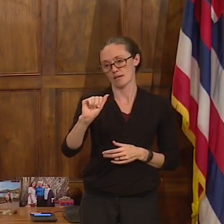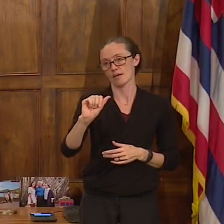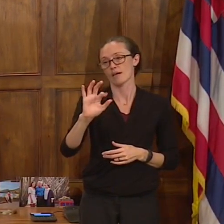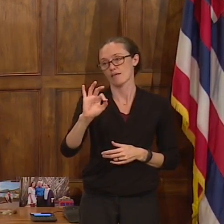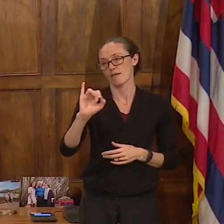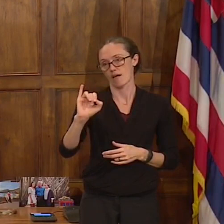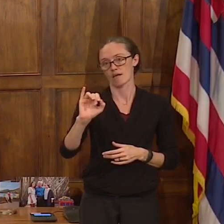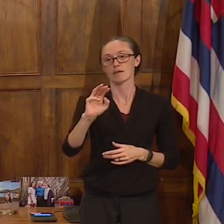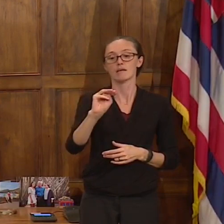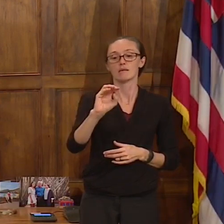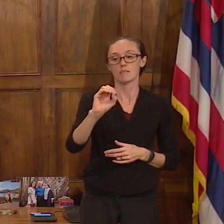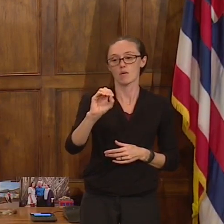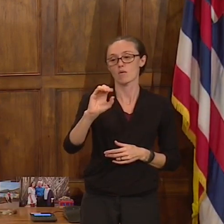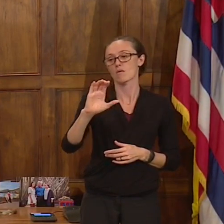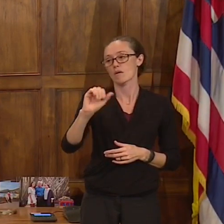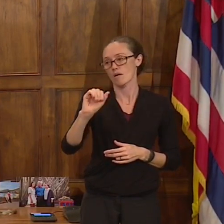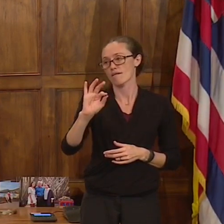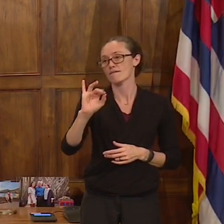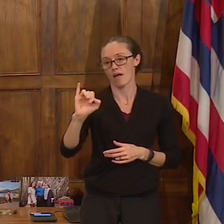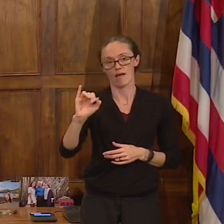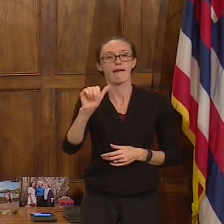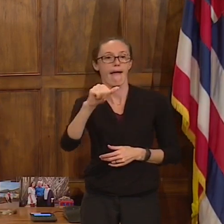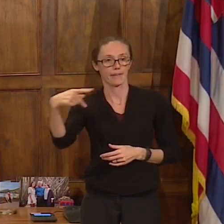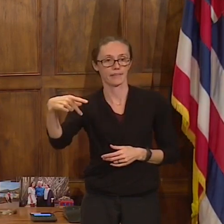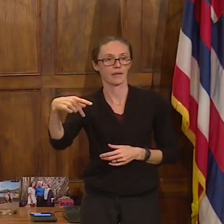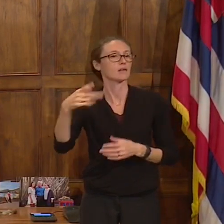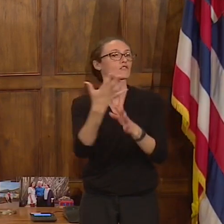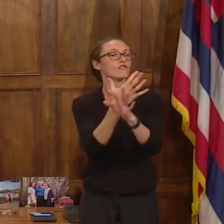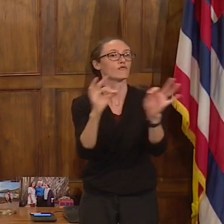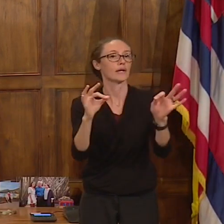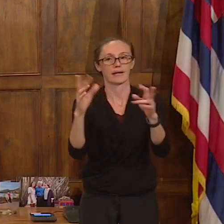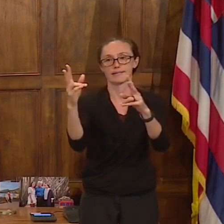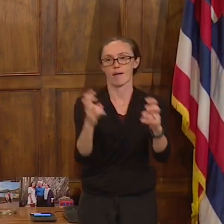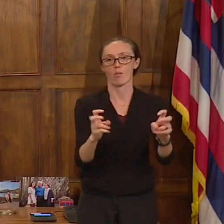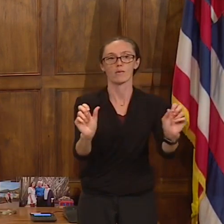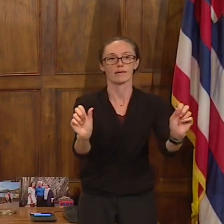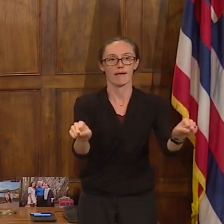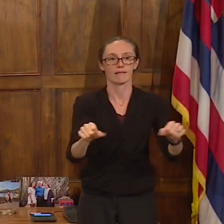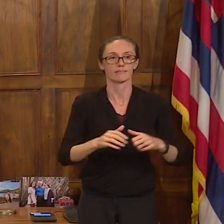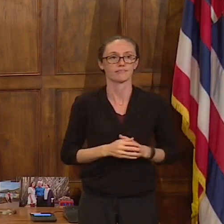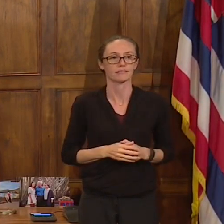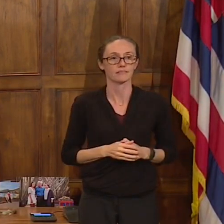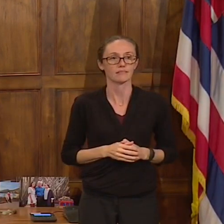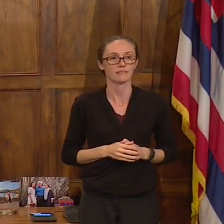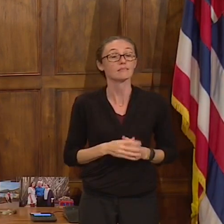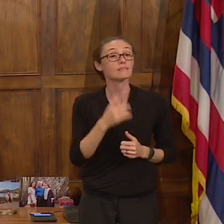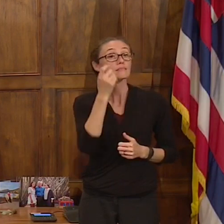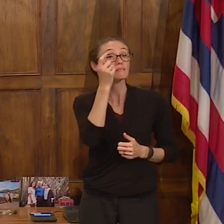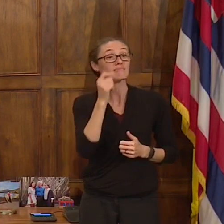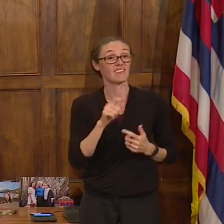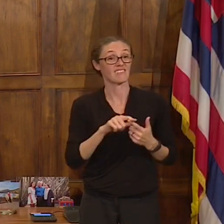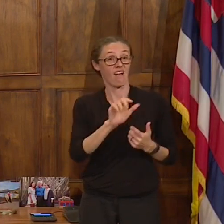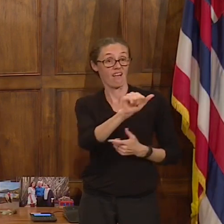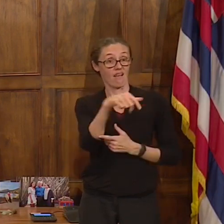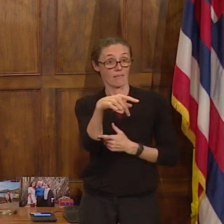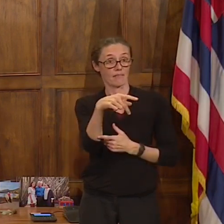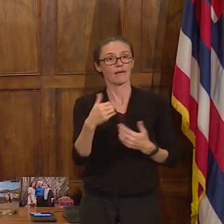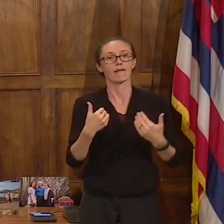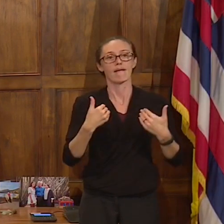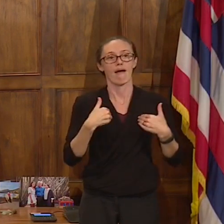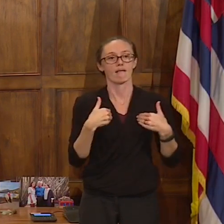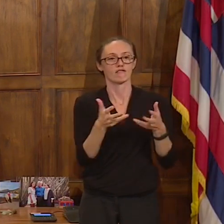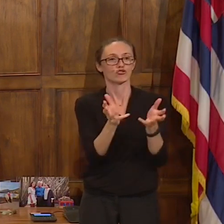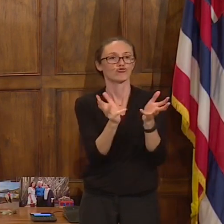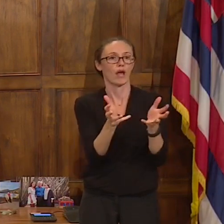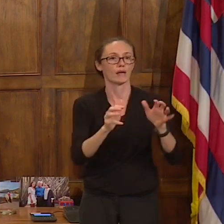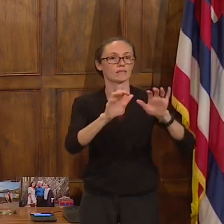-F-I and they have an app that's free to download. You may use the chat on the